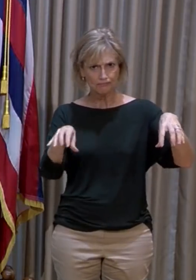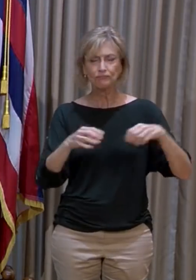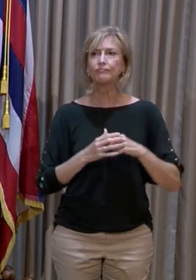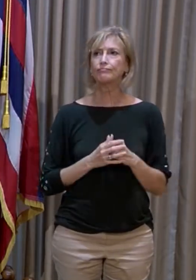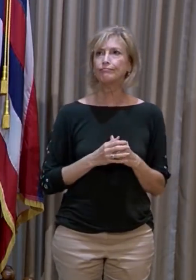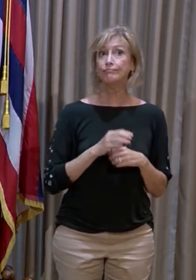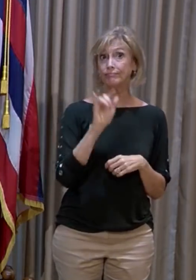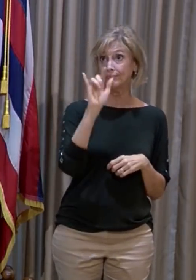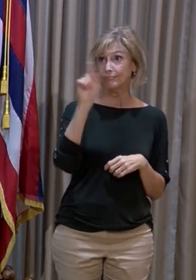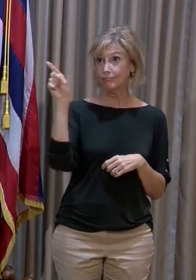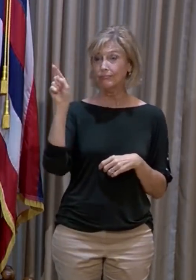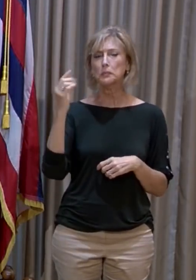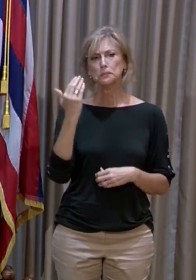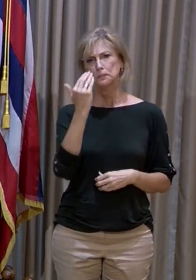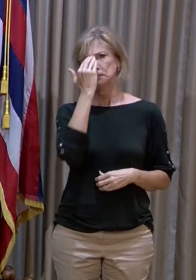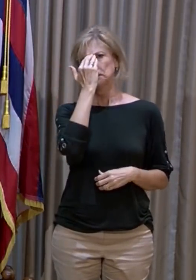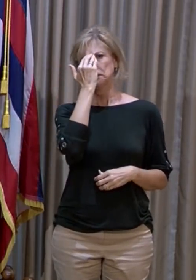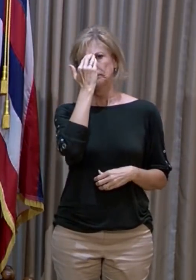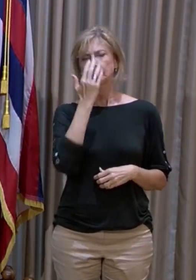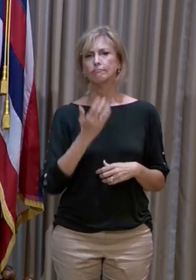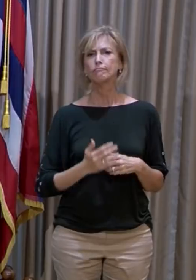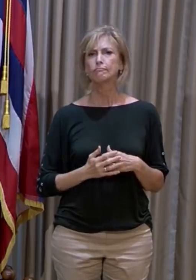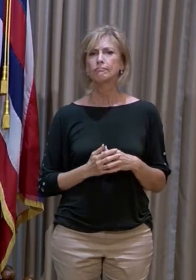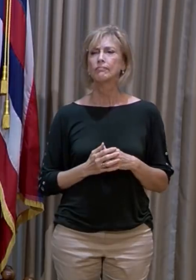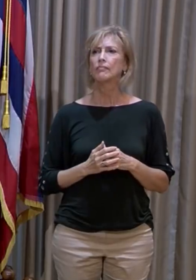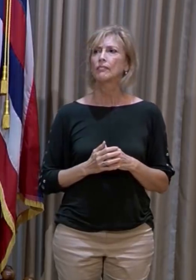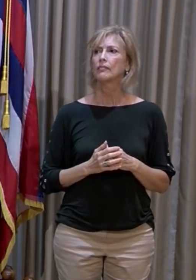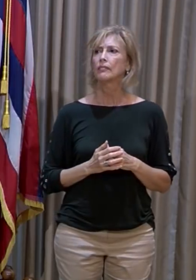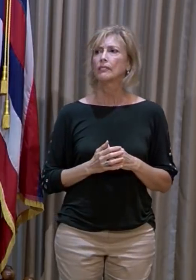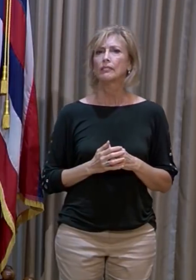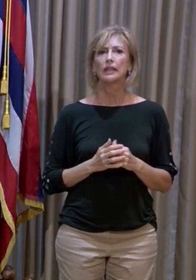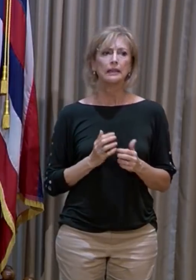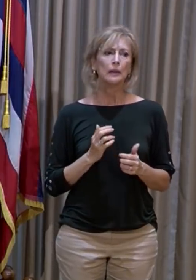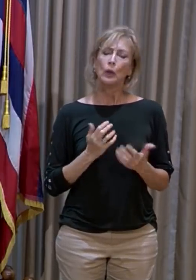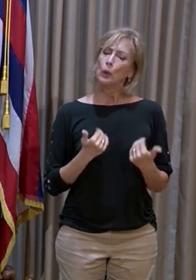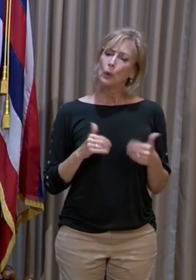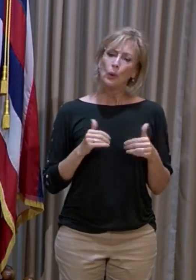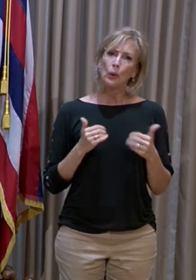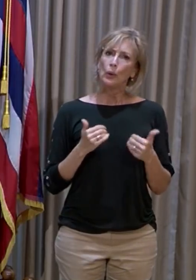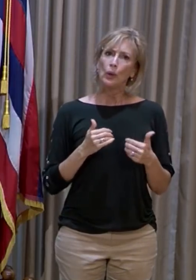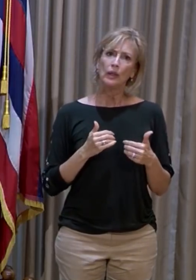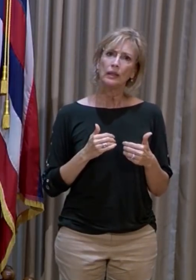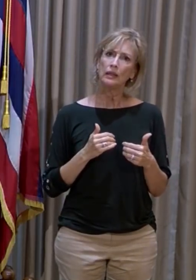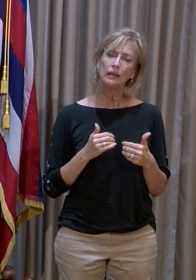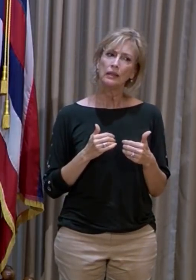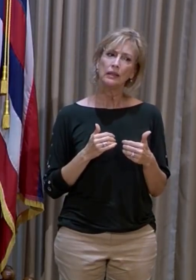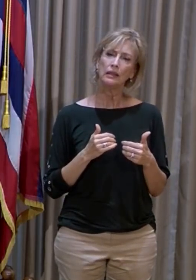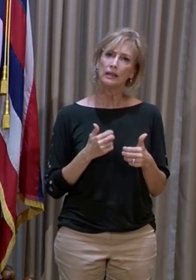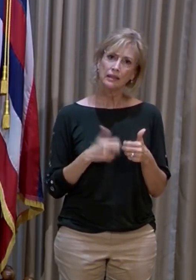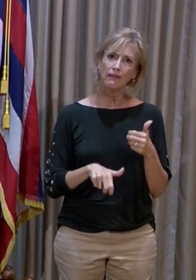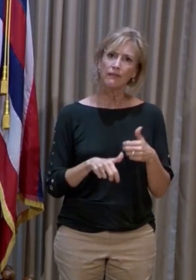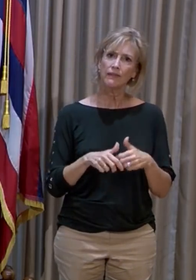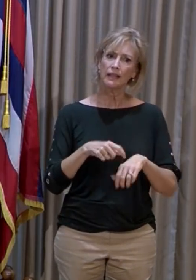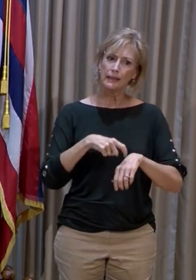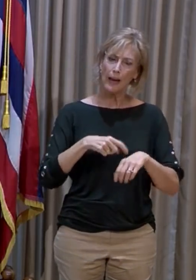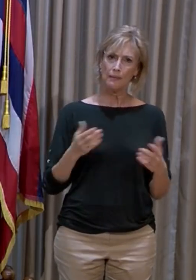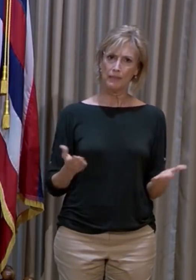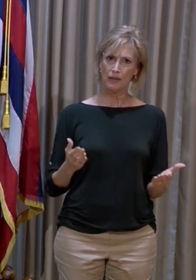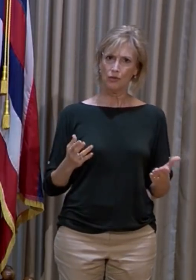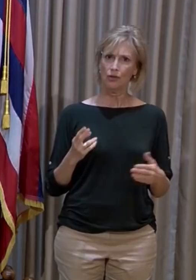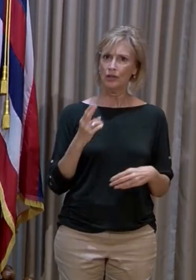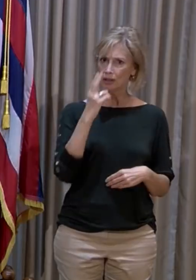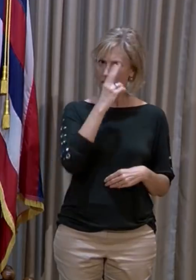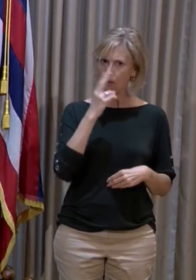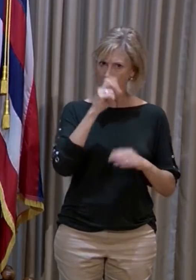was an acknowledgement that it is a difficult time here in the state. And they did express